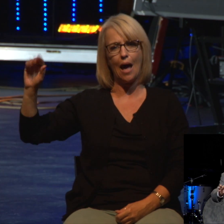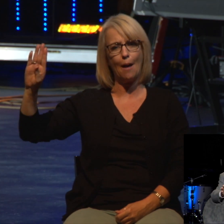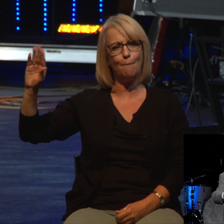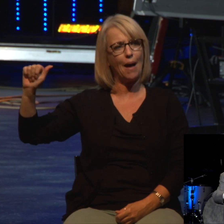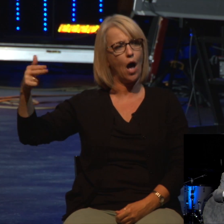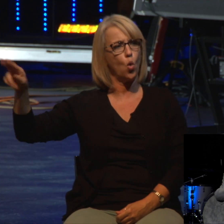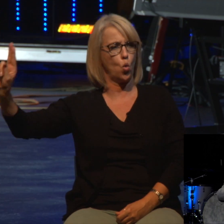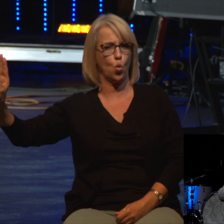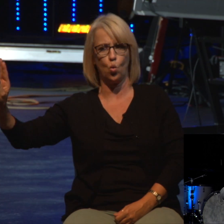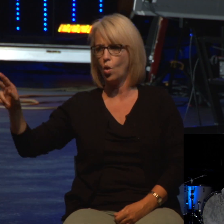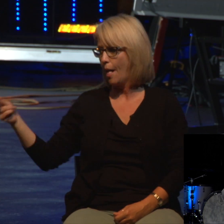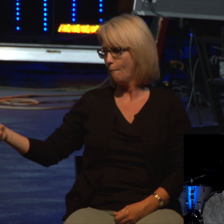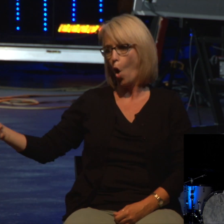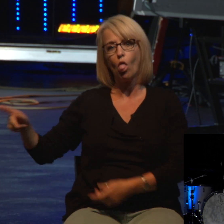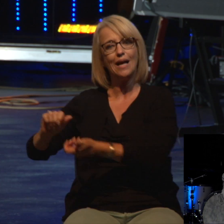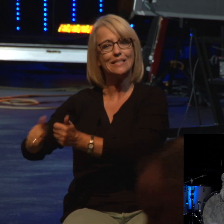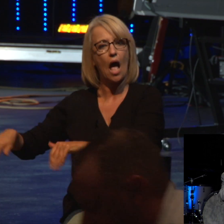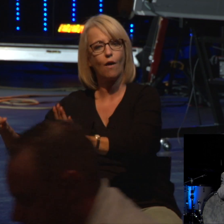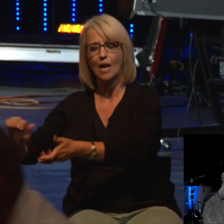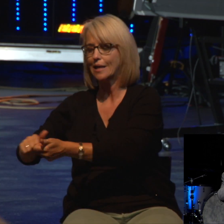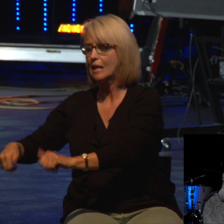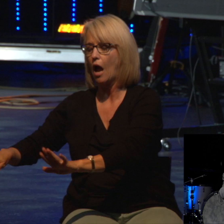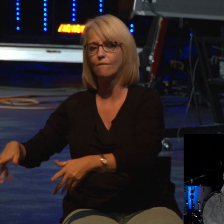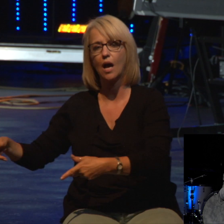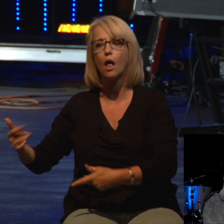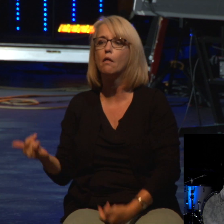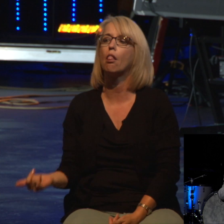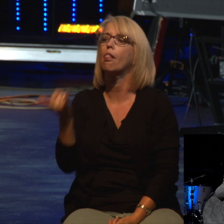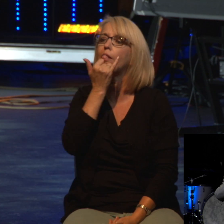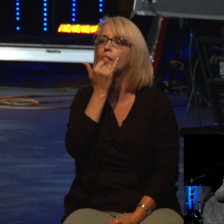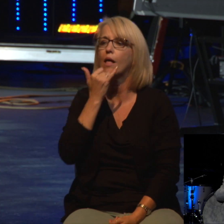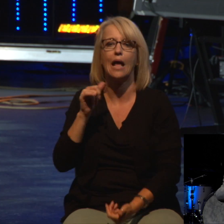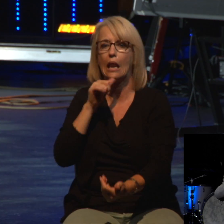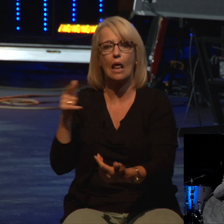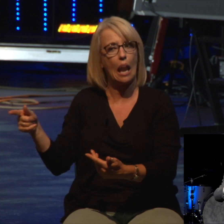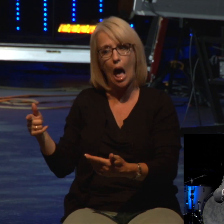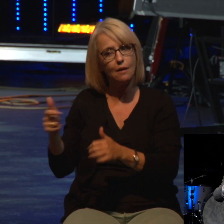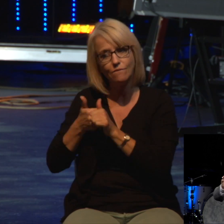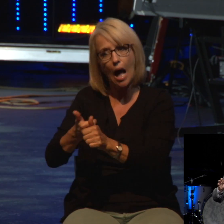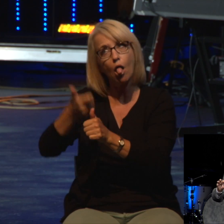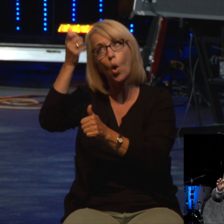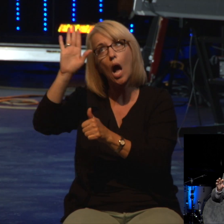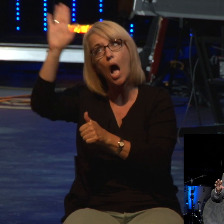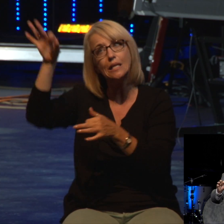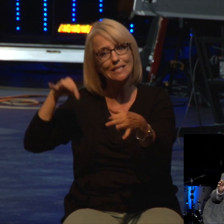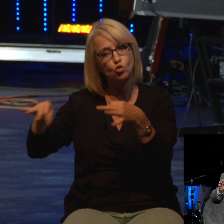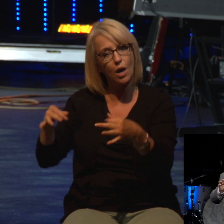sacrifices and they didn't do the fire the way the instructions told them to. It